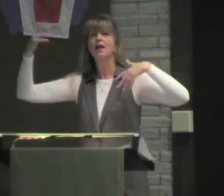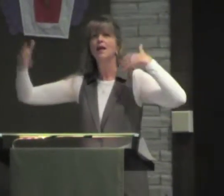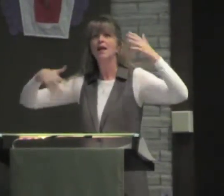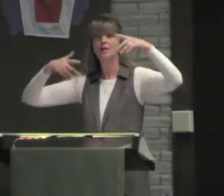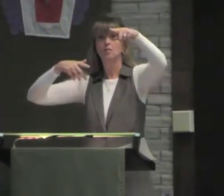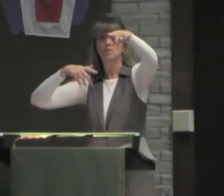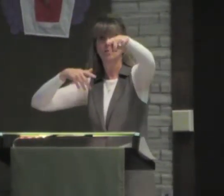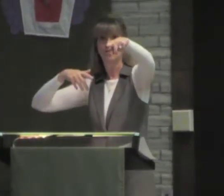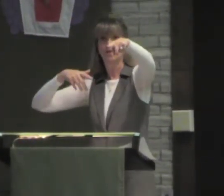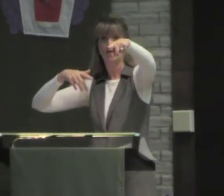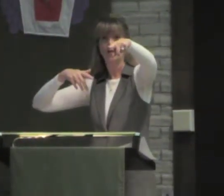Anybody?